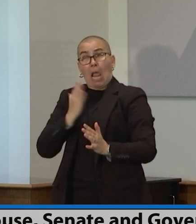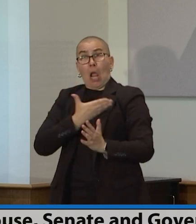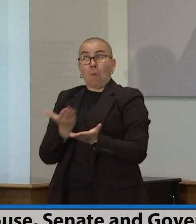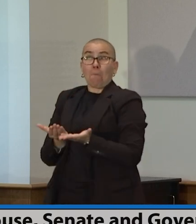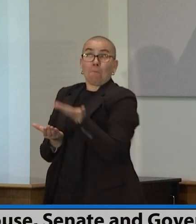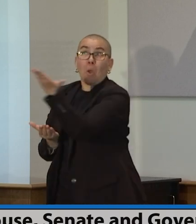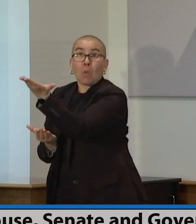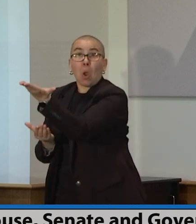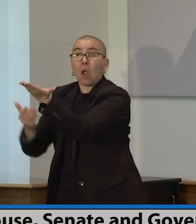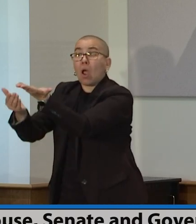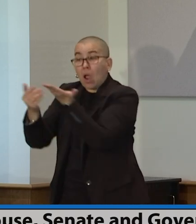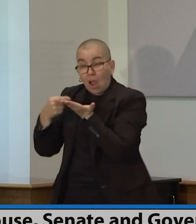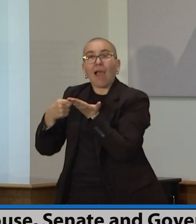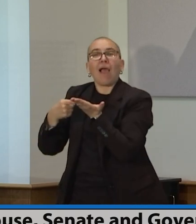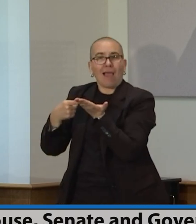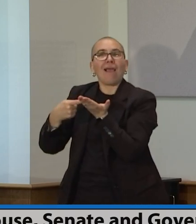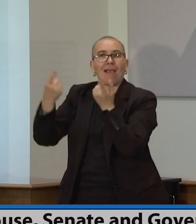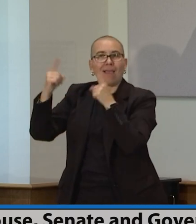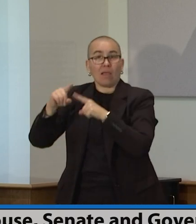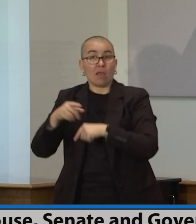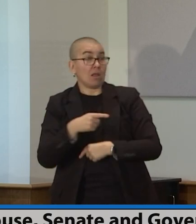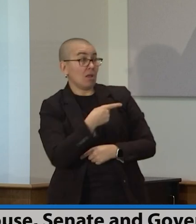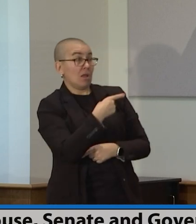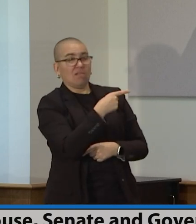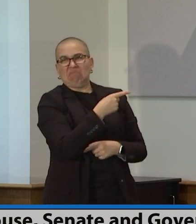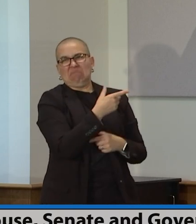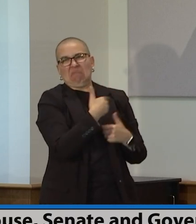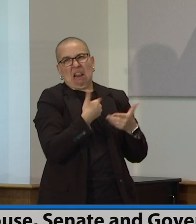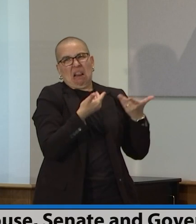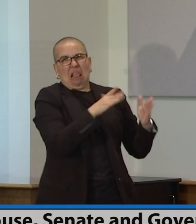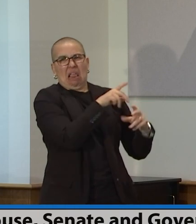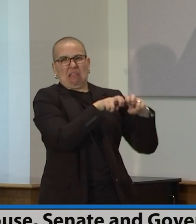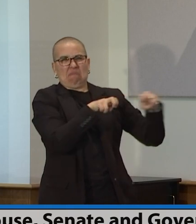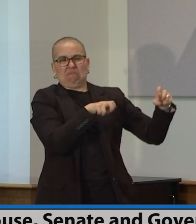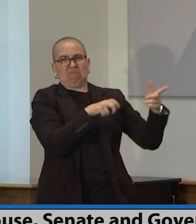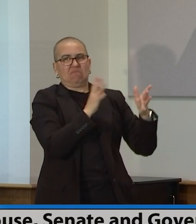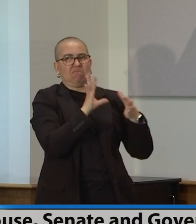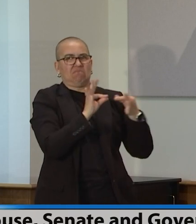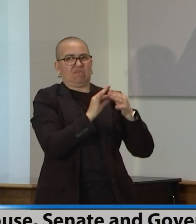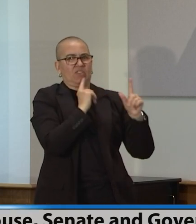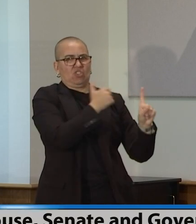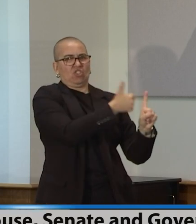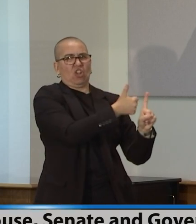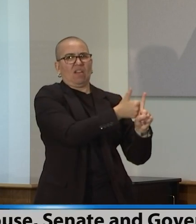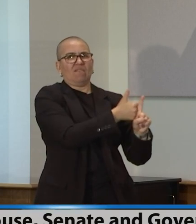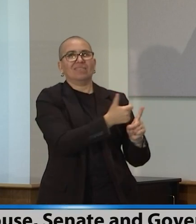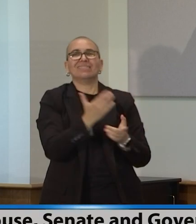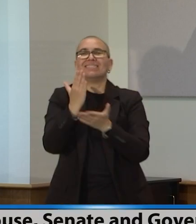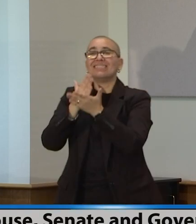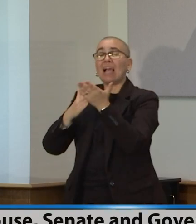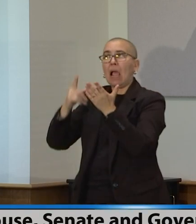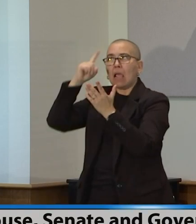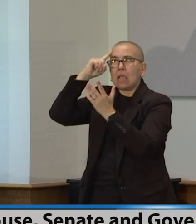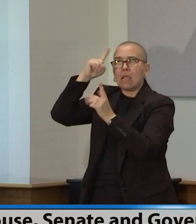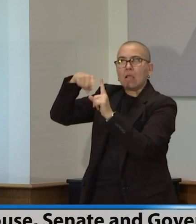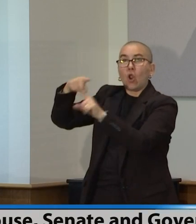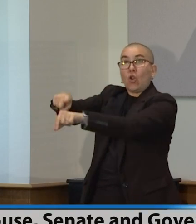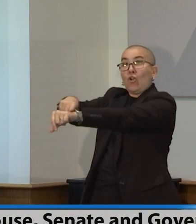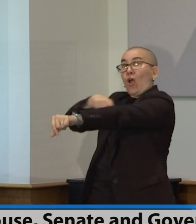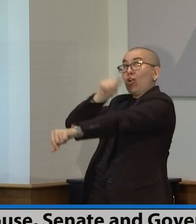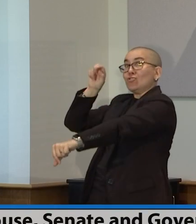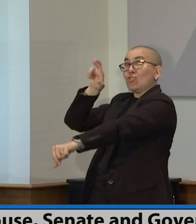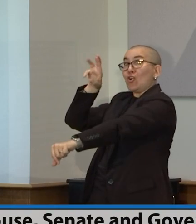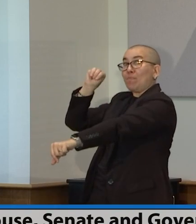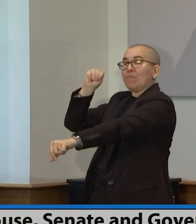folks speak for themselves, that we think that there are some long-term investments that need to be made to provide stability, because a lot of this can be one-time money.